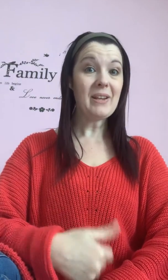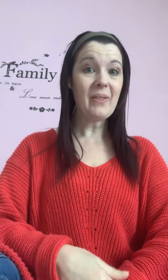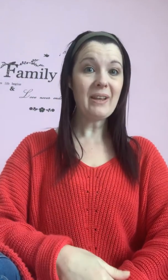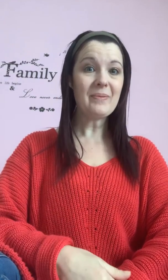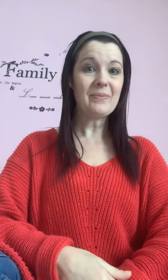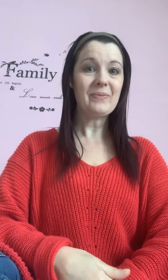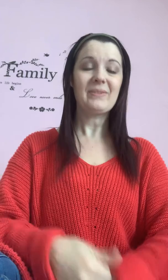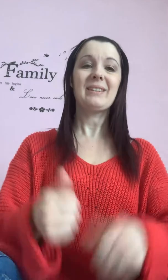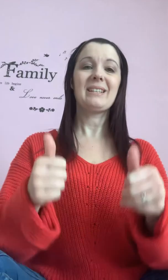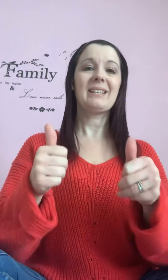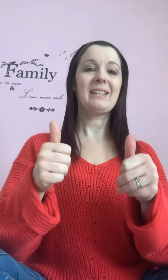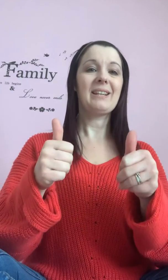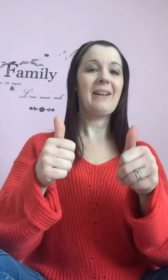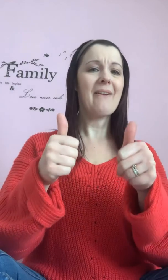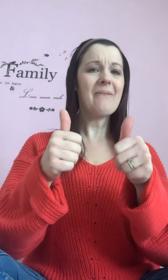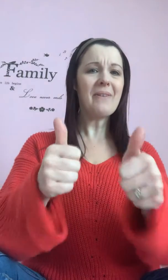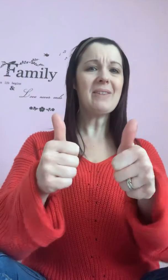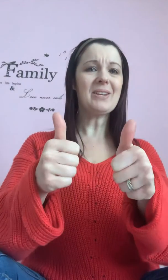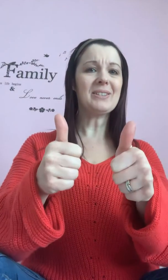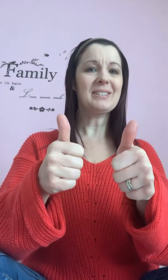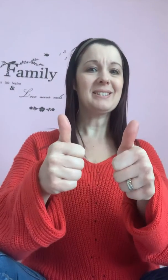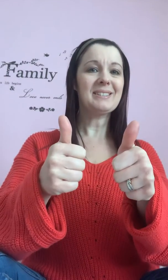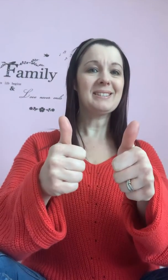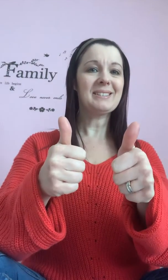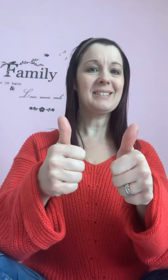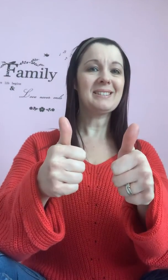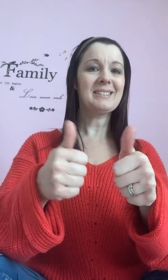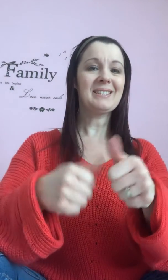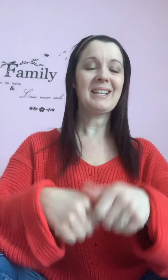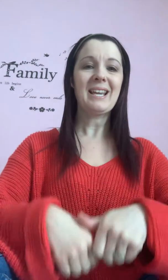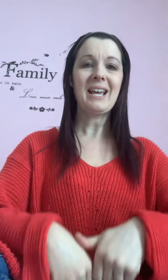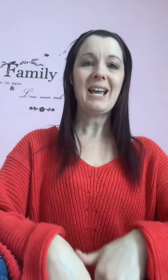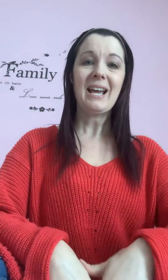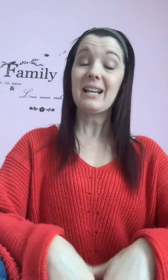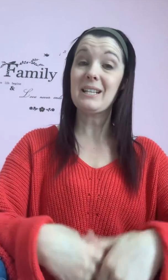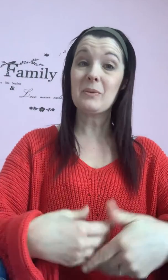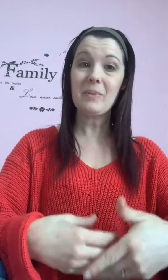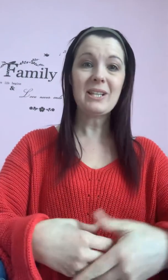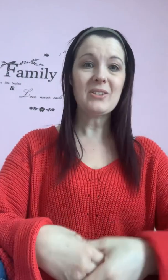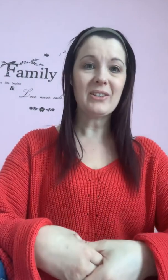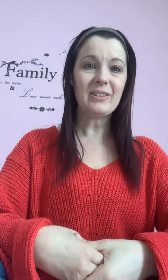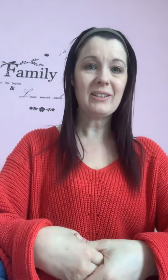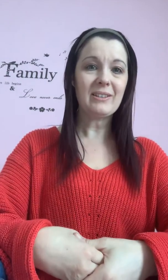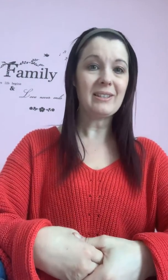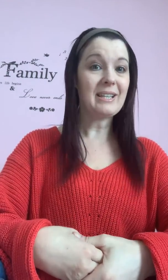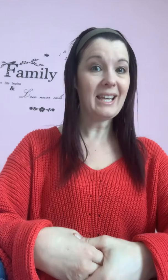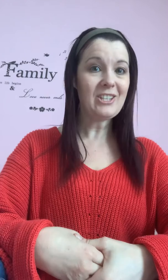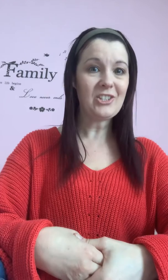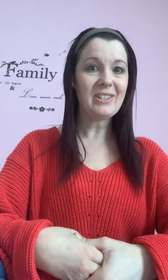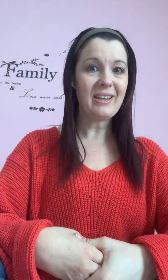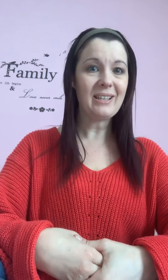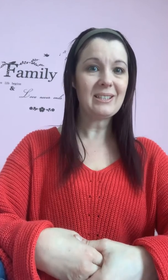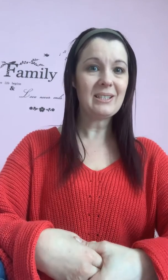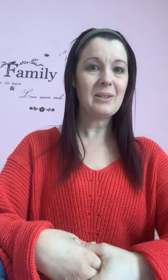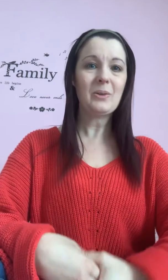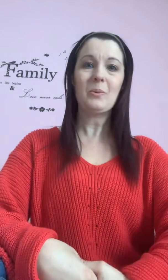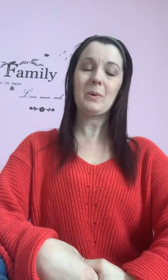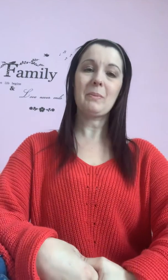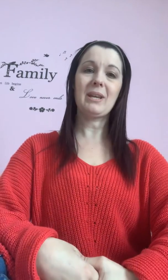on that, very good. And as with Makaton, the negation to that would be,